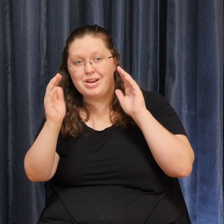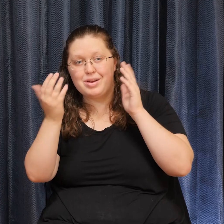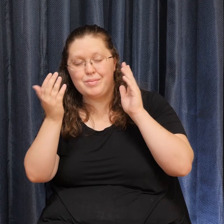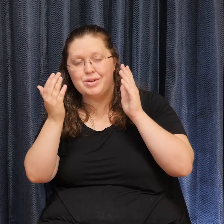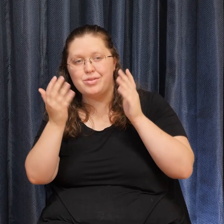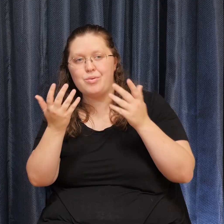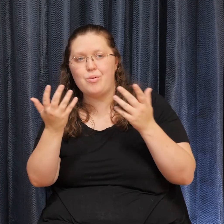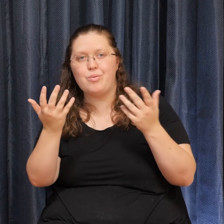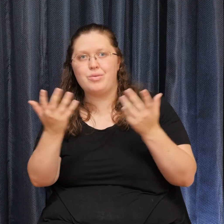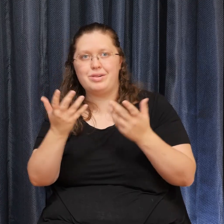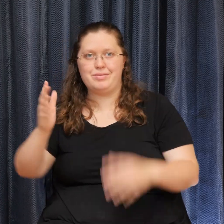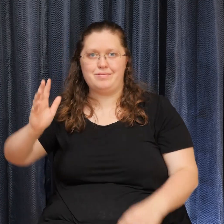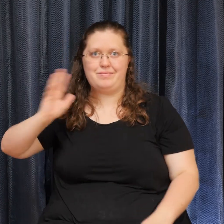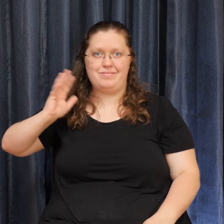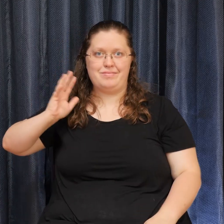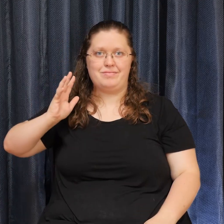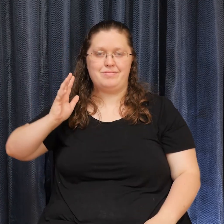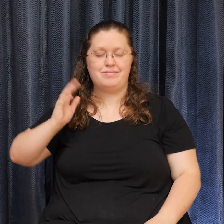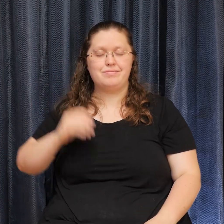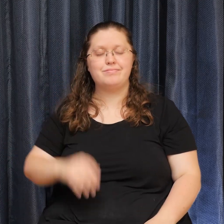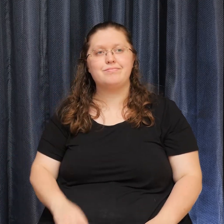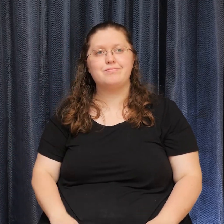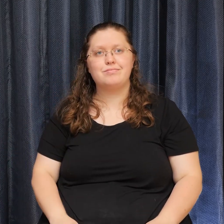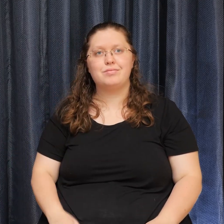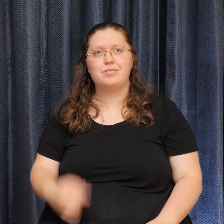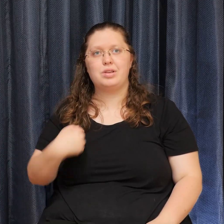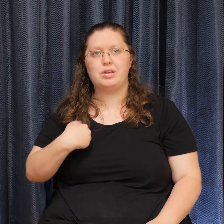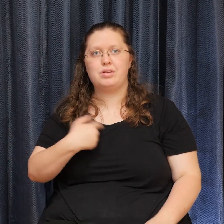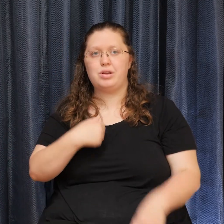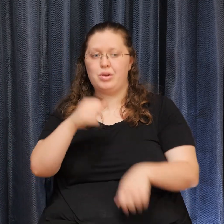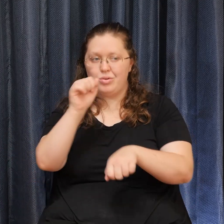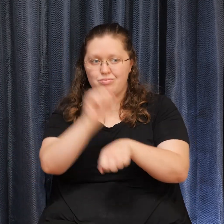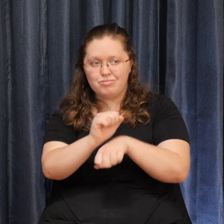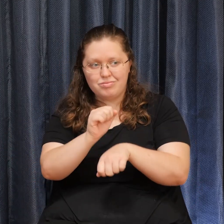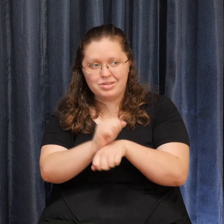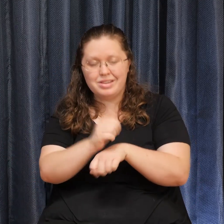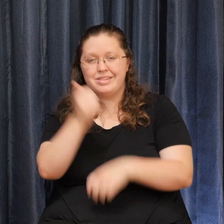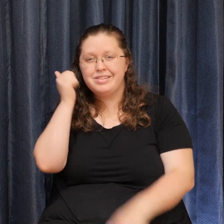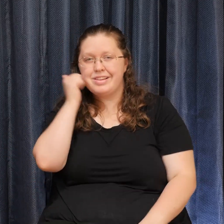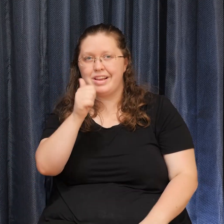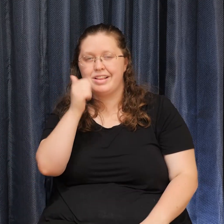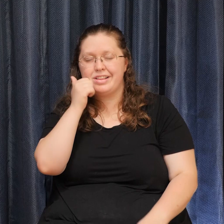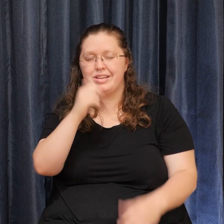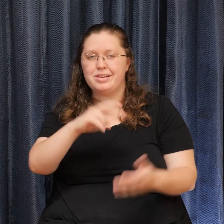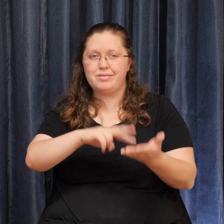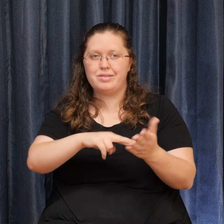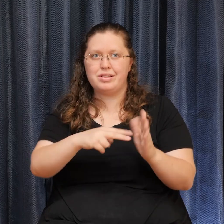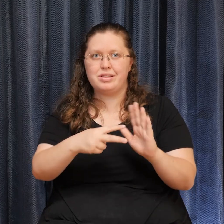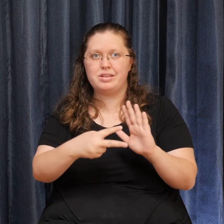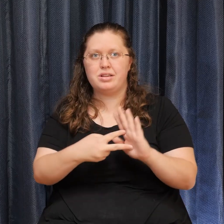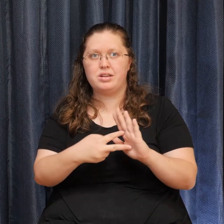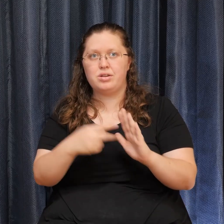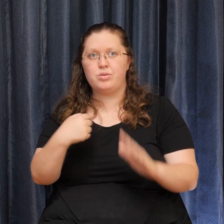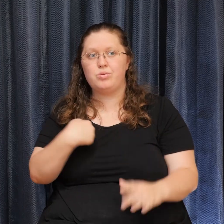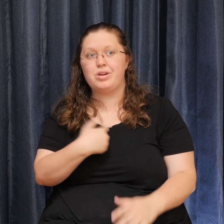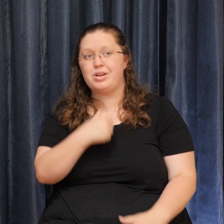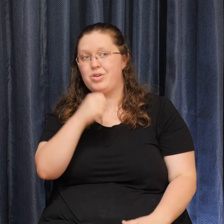with these ideas Daily With intention And we allow ourselves To not denigrate ourselves When we fall off